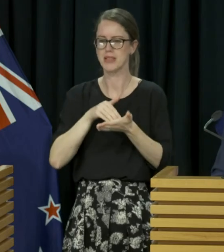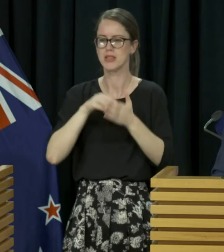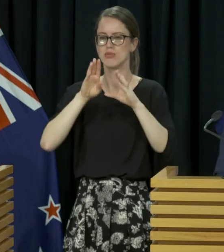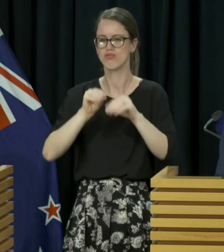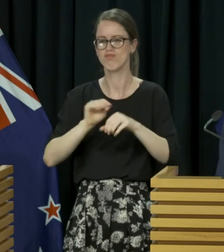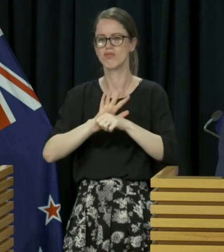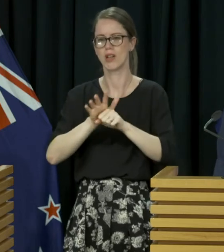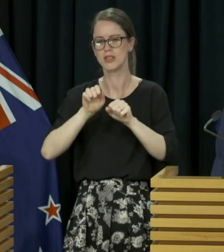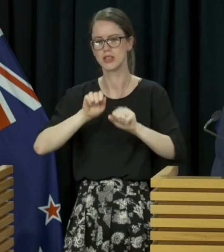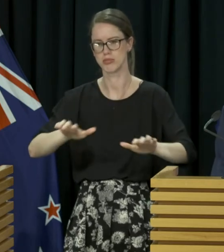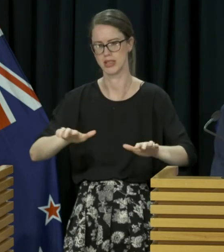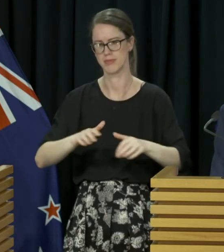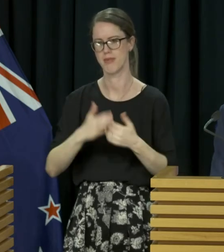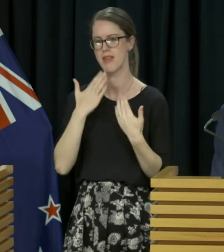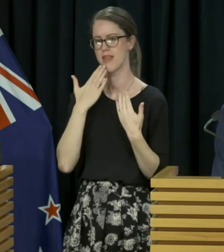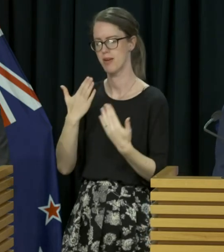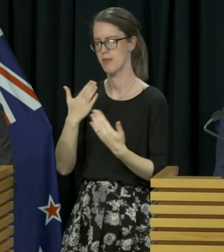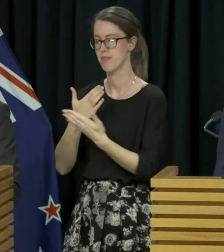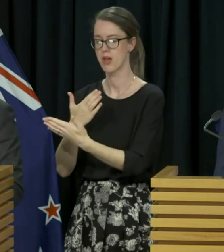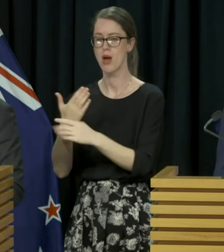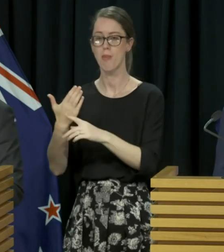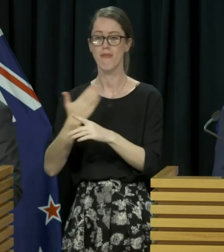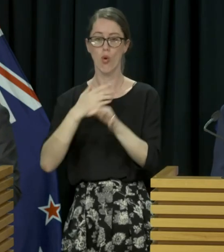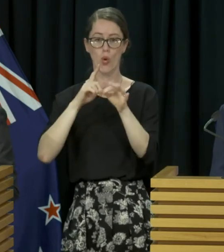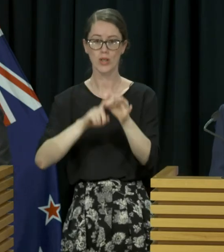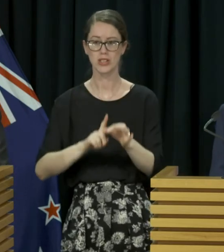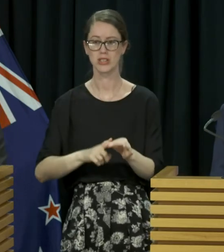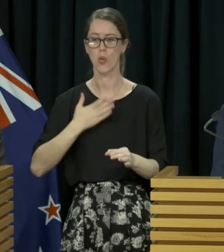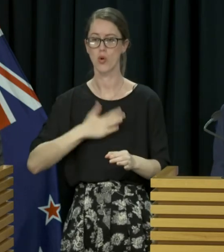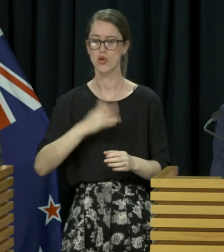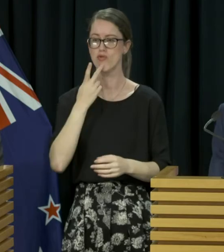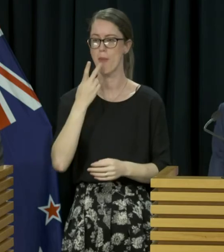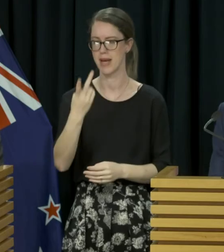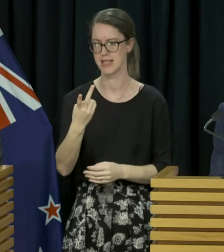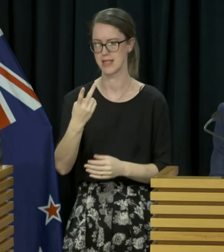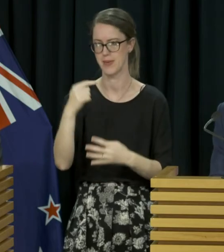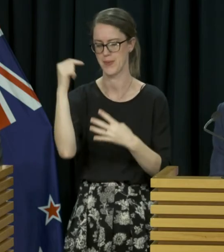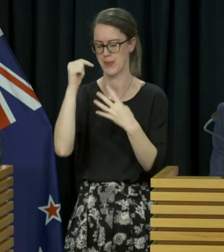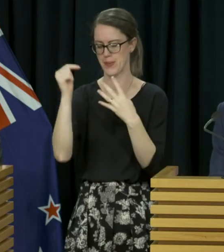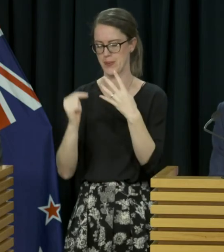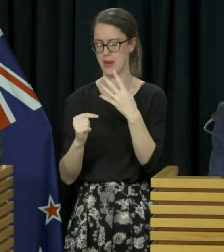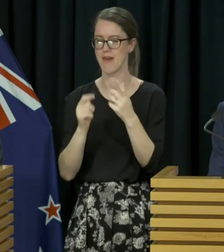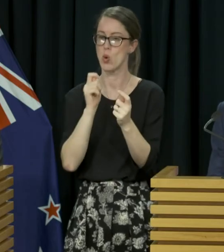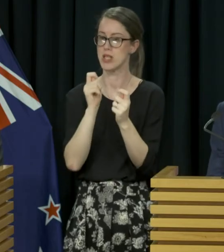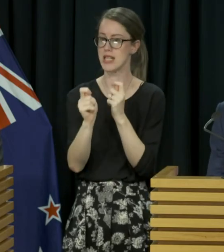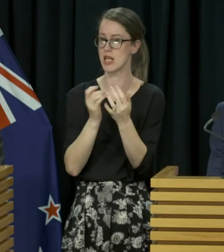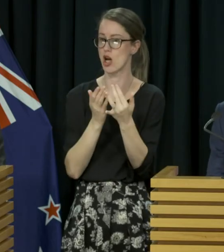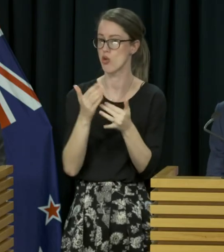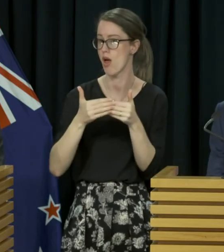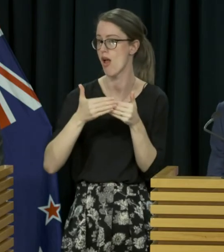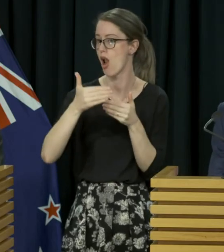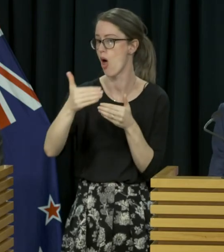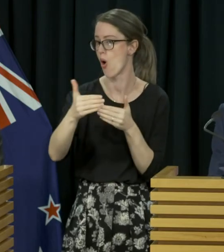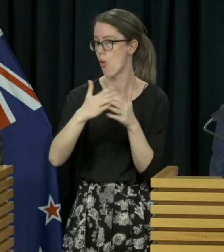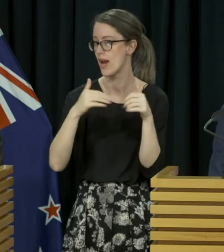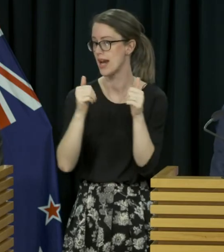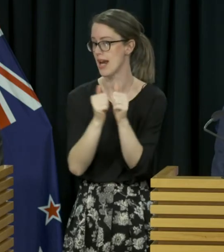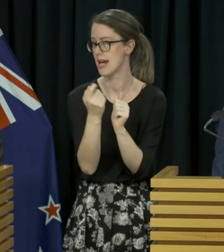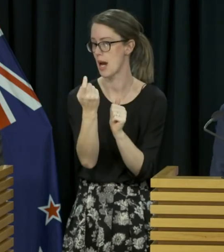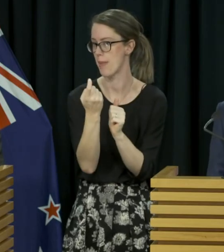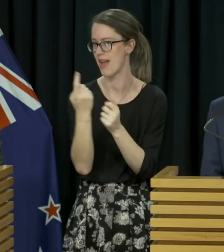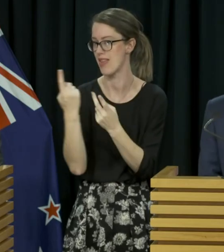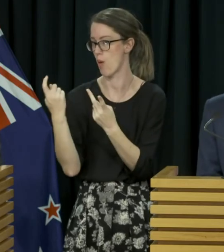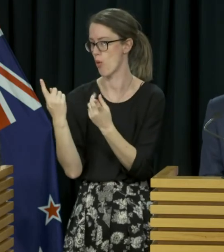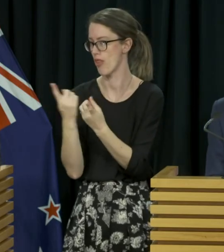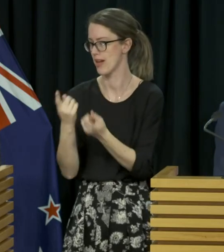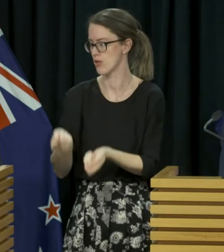thank you Minister thank you Dr Bloomfield before we take your questions I just want to reiterate a few key points about testing over the long weekend and then I've got one other